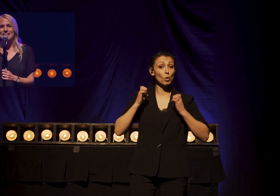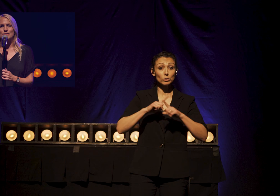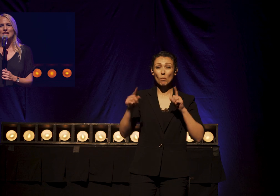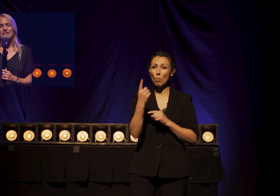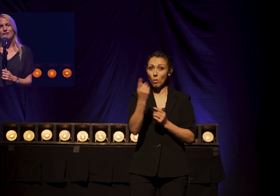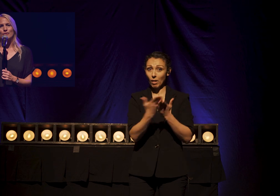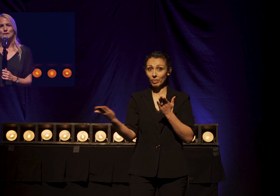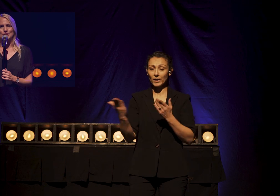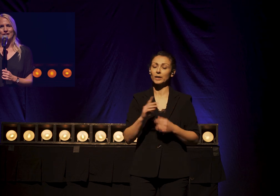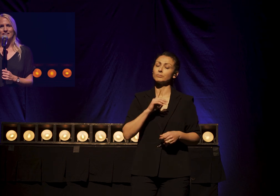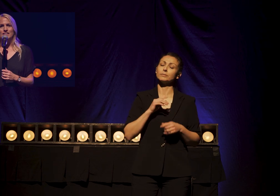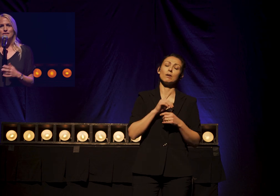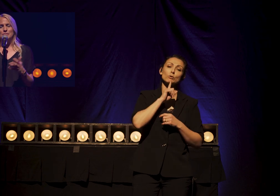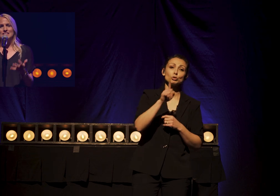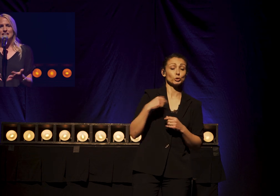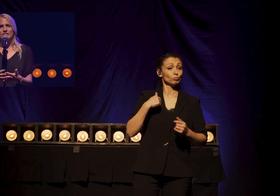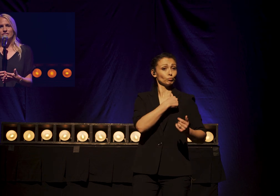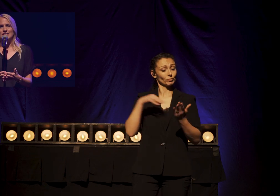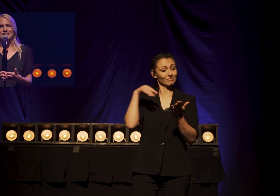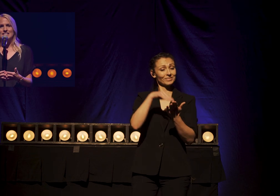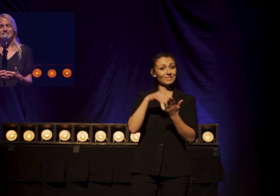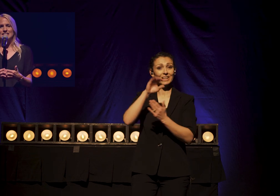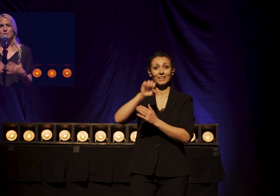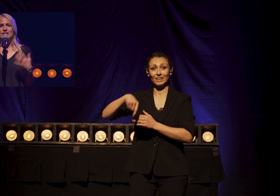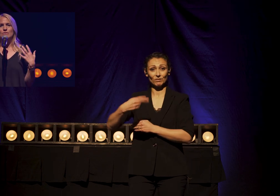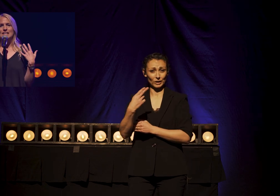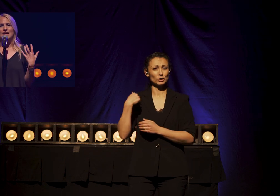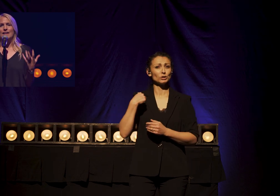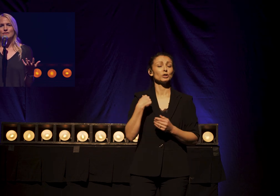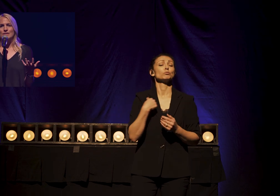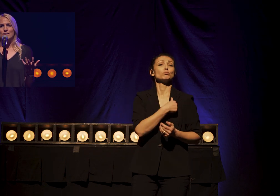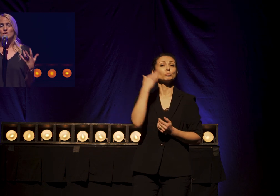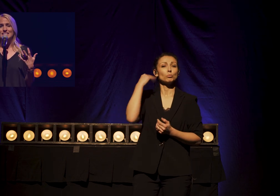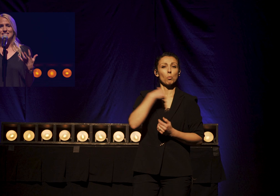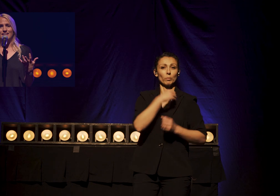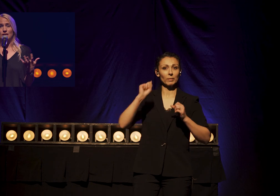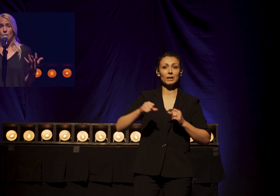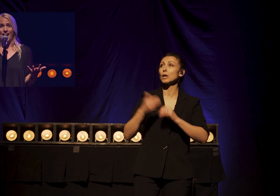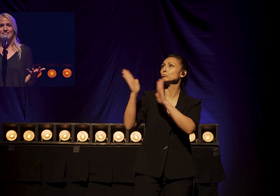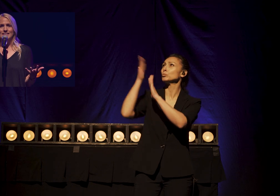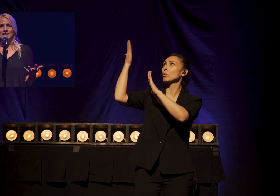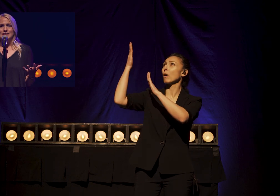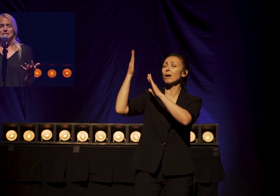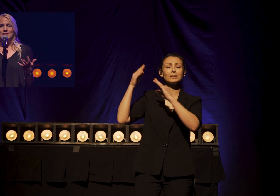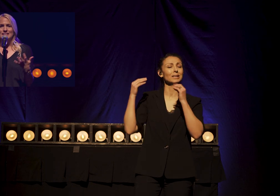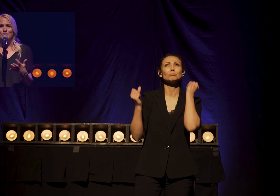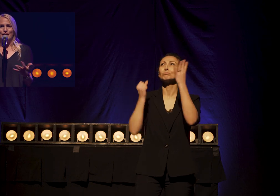thing that we can know for sure From our study of Ephesians Is that we can raise a hallelujah And we can sing And why? It's because of our